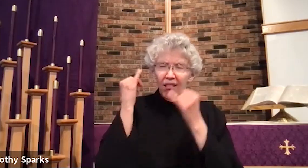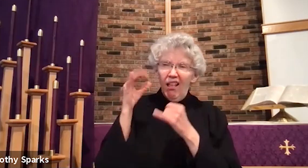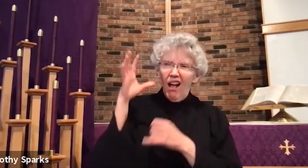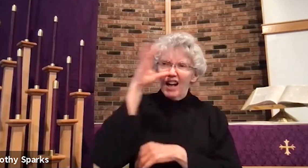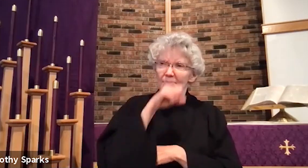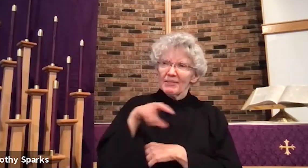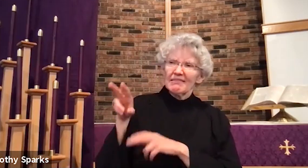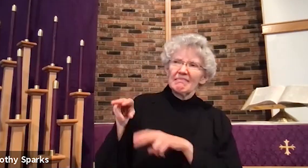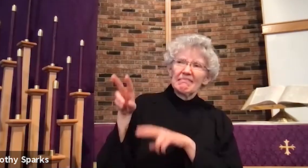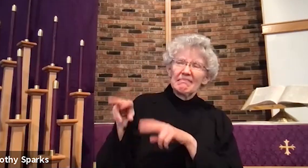fear of others.